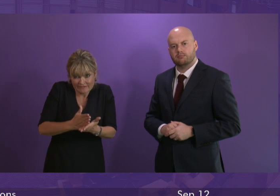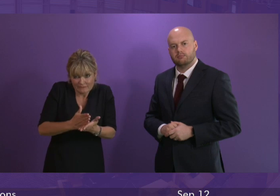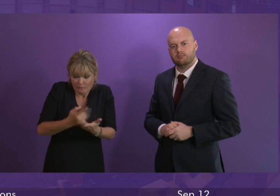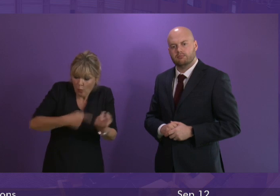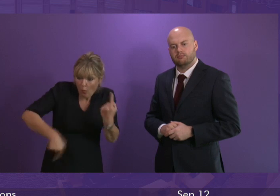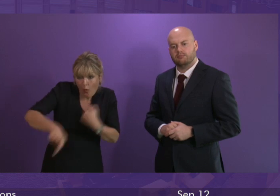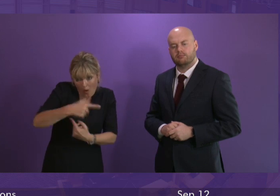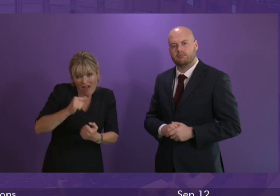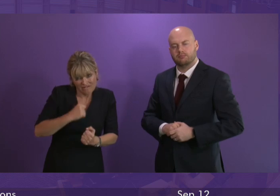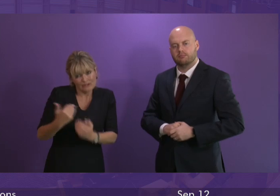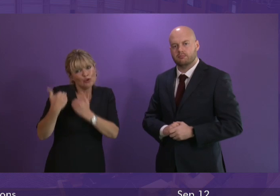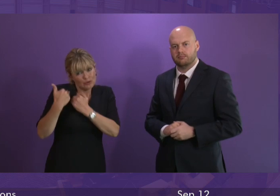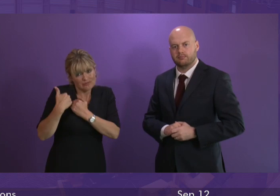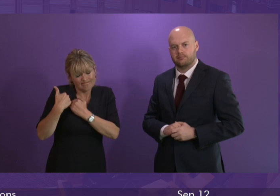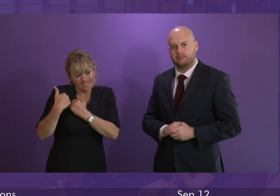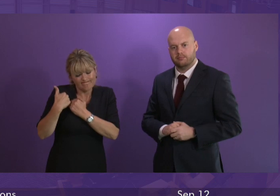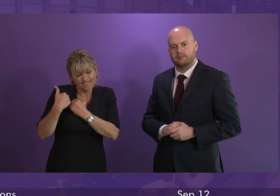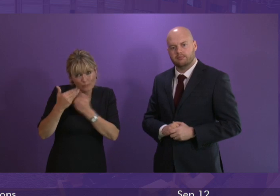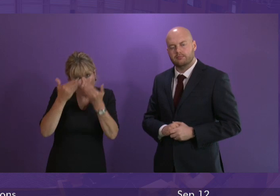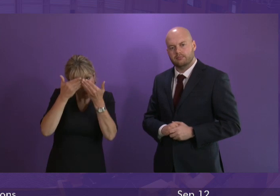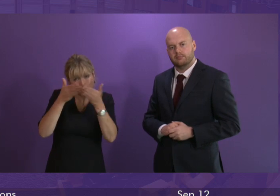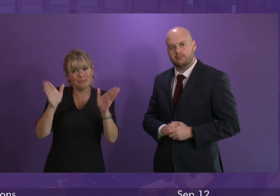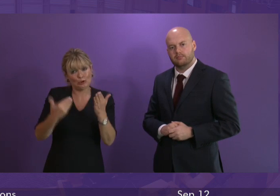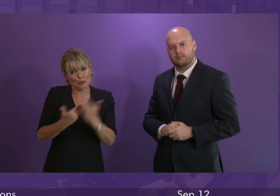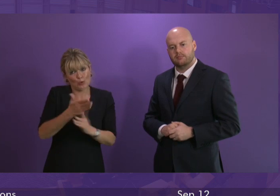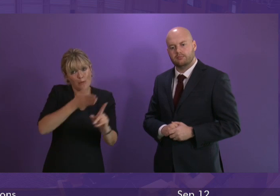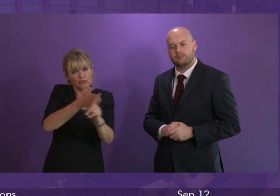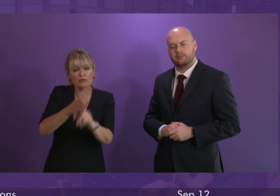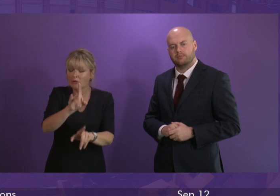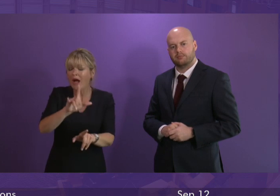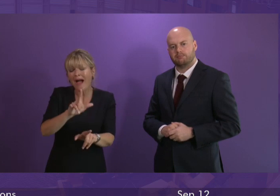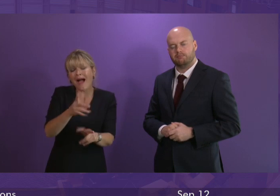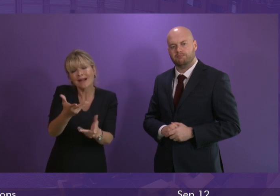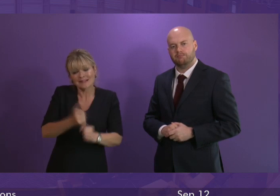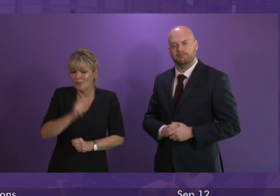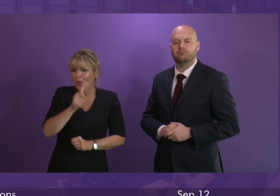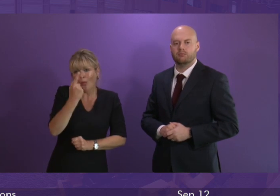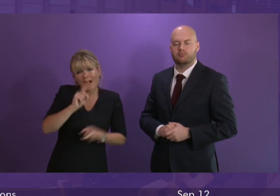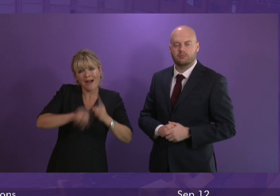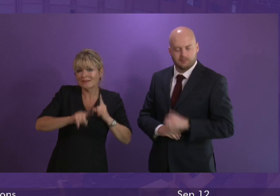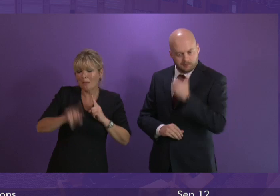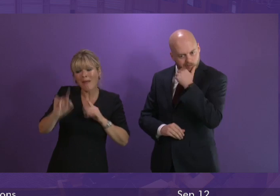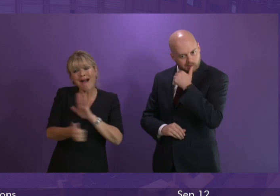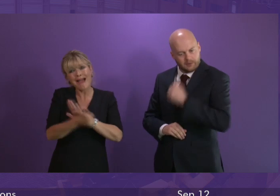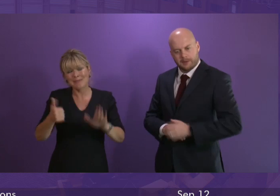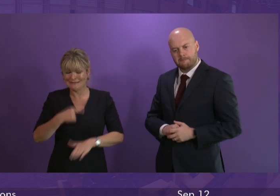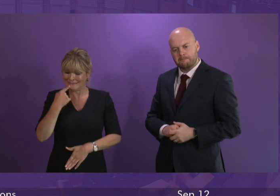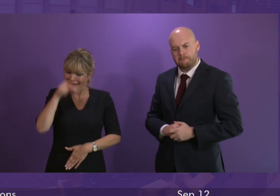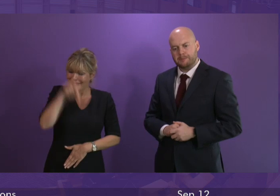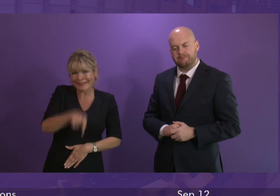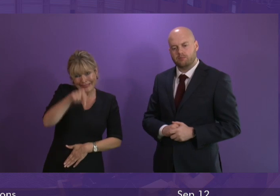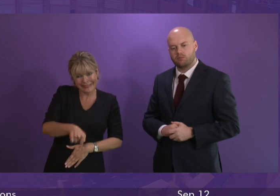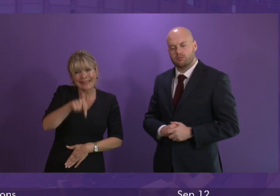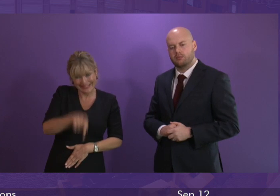to look at new approaches I am I readily concede this is not the only answer but experts say it is a significant part